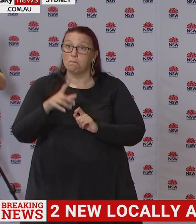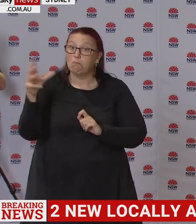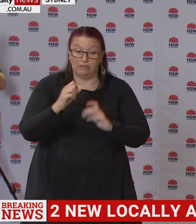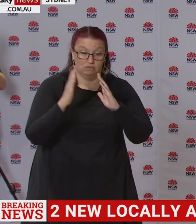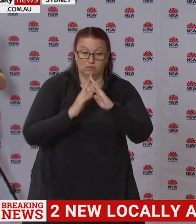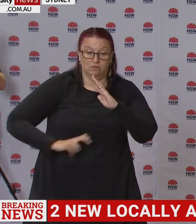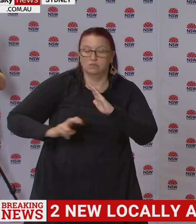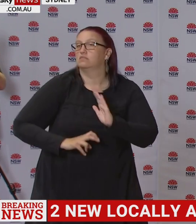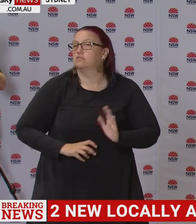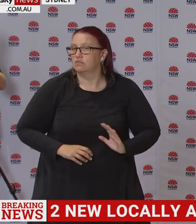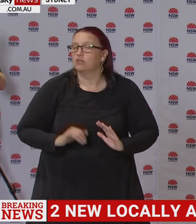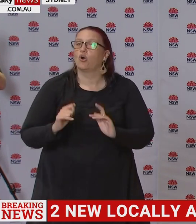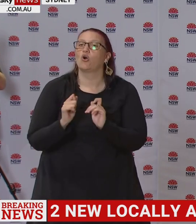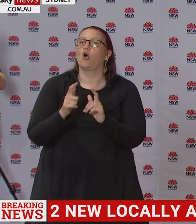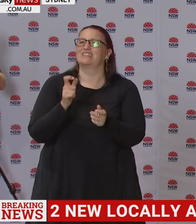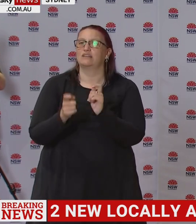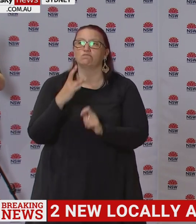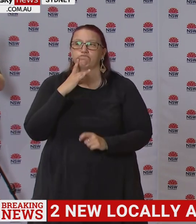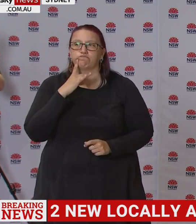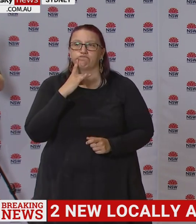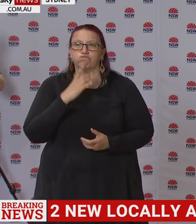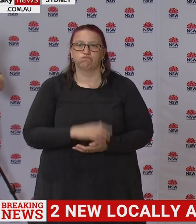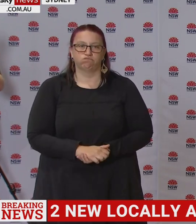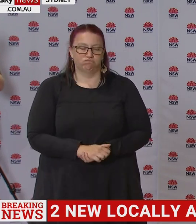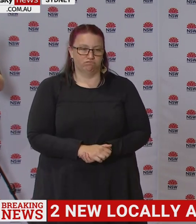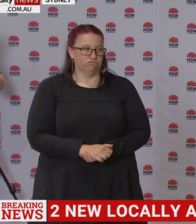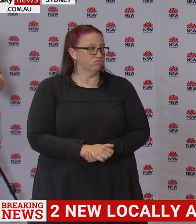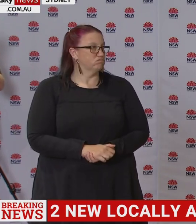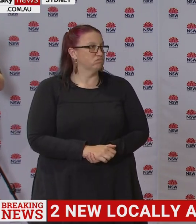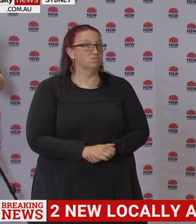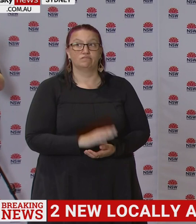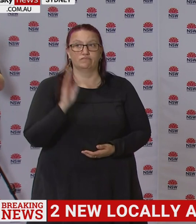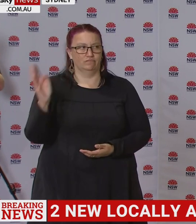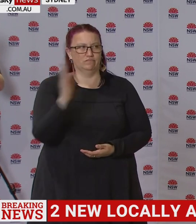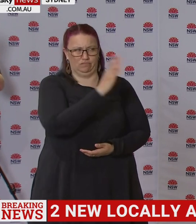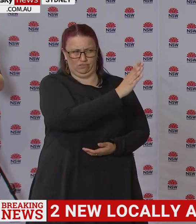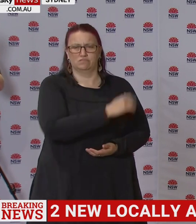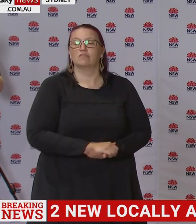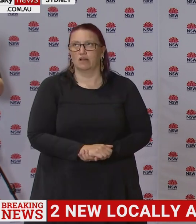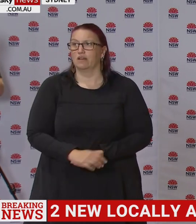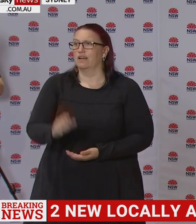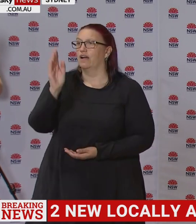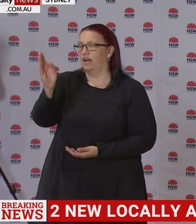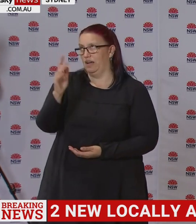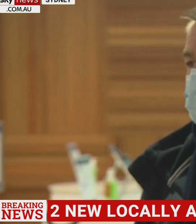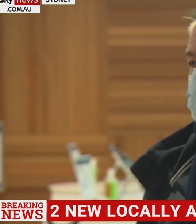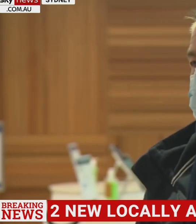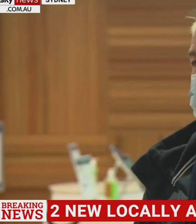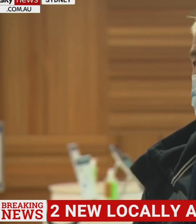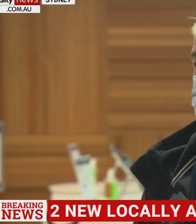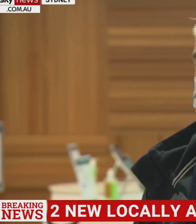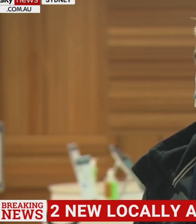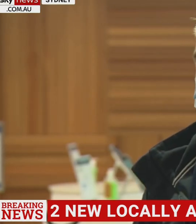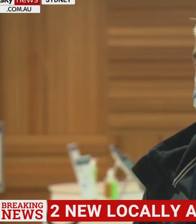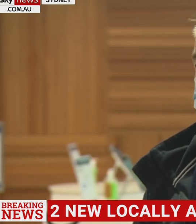stage, but certainly to go and get tested. 26,000 tests. Sorry, I'll just do Chris first. 26,000 tests. You're not happy